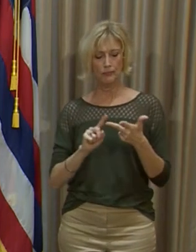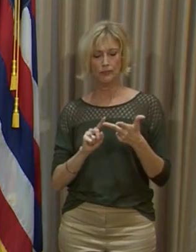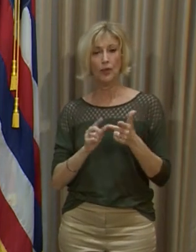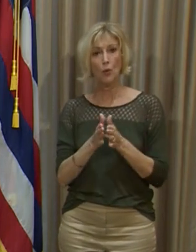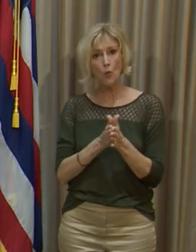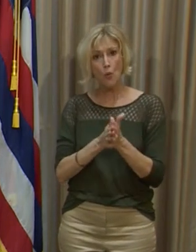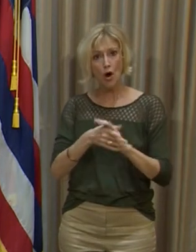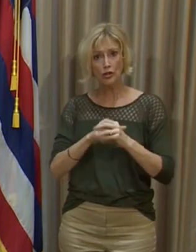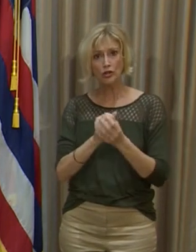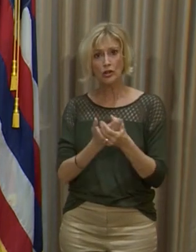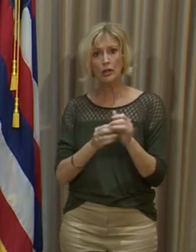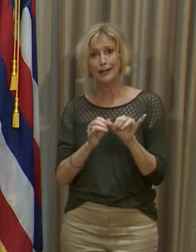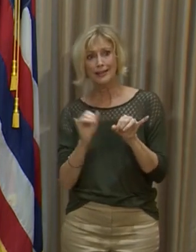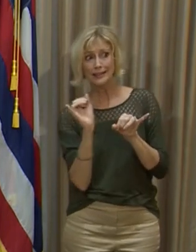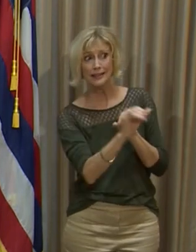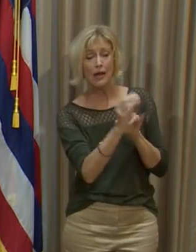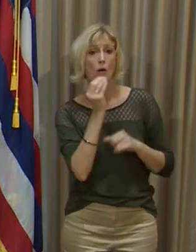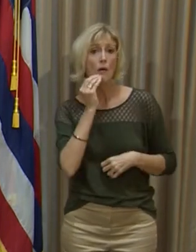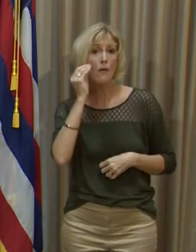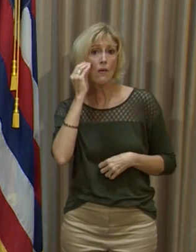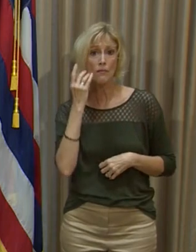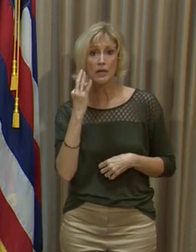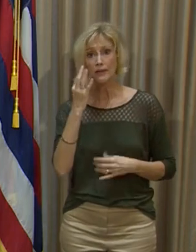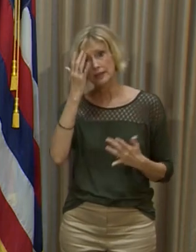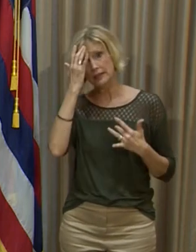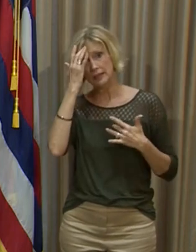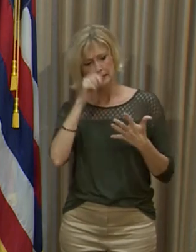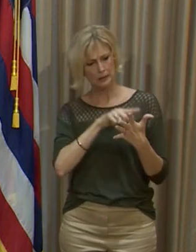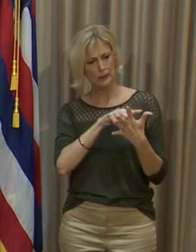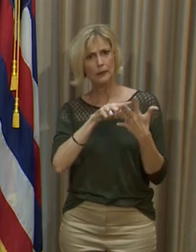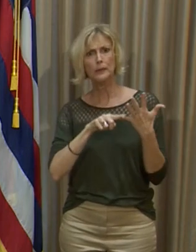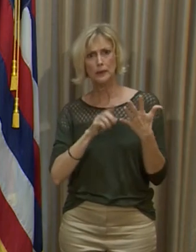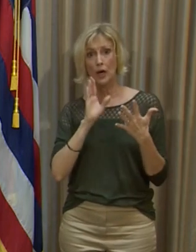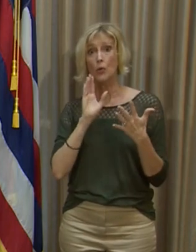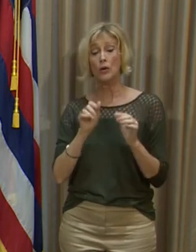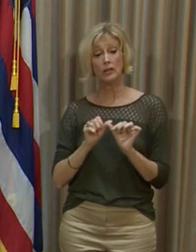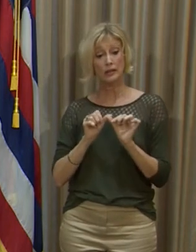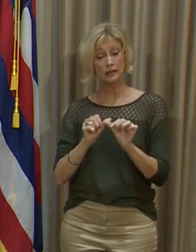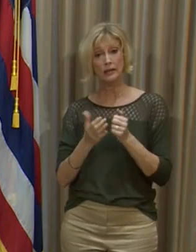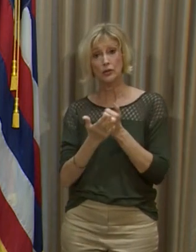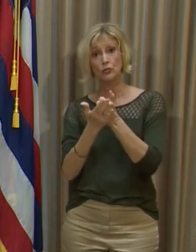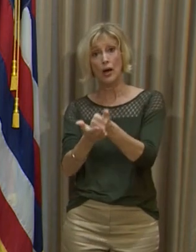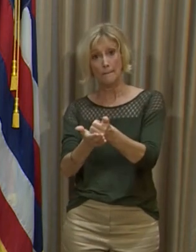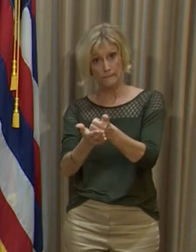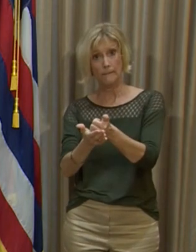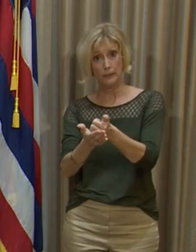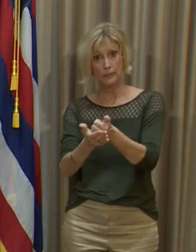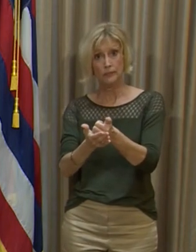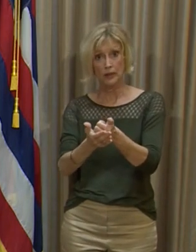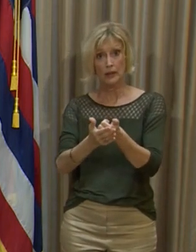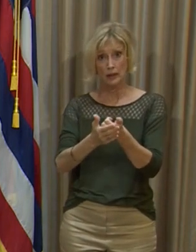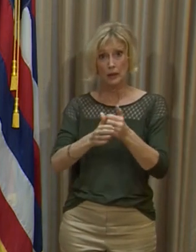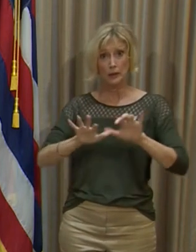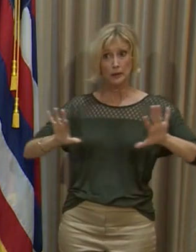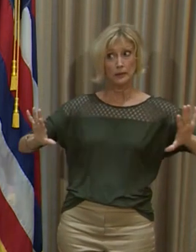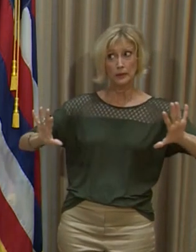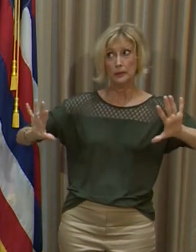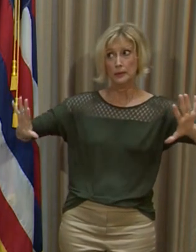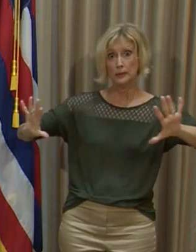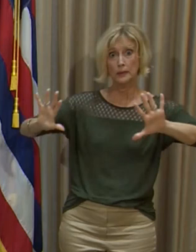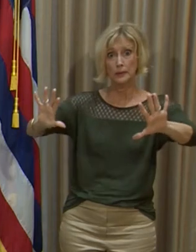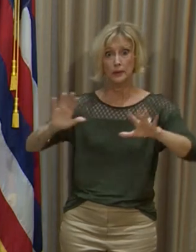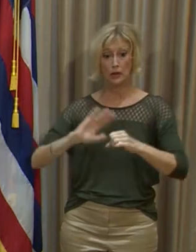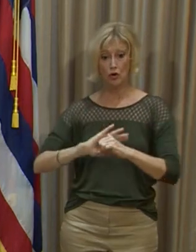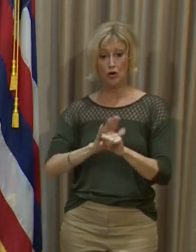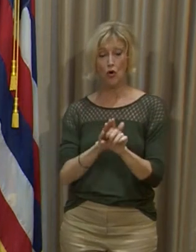your hands, and stay home when you're sick. You know these actions will continue to help deter the spread of COVID-19